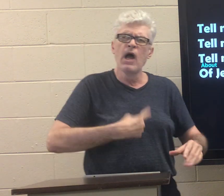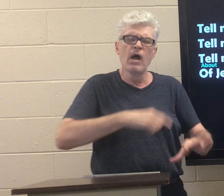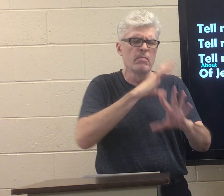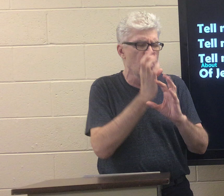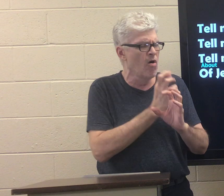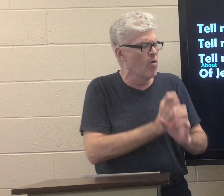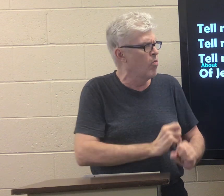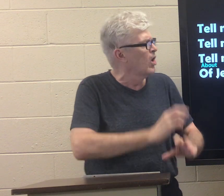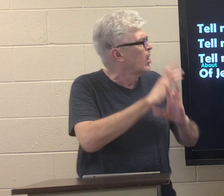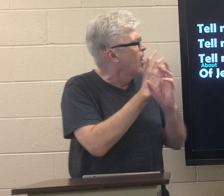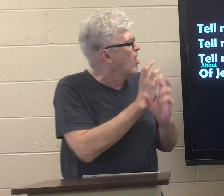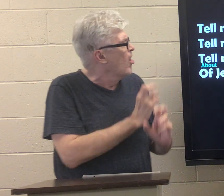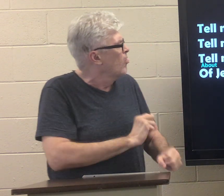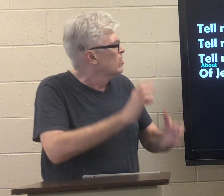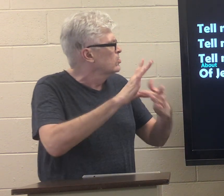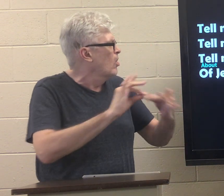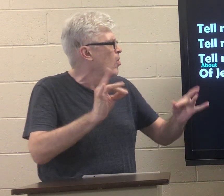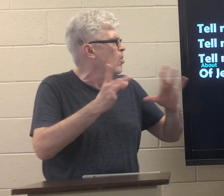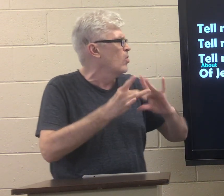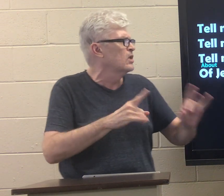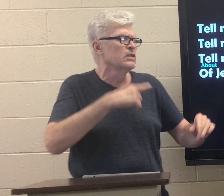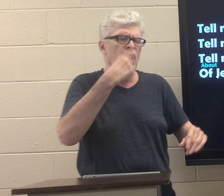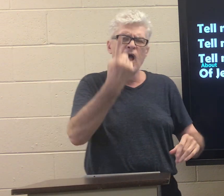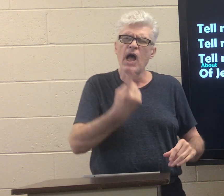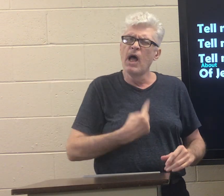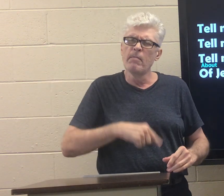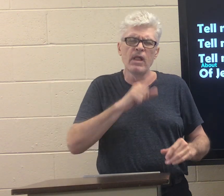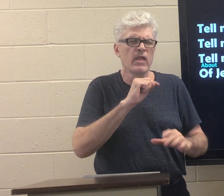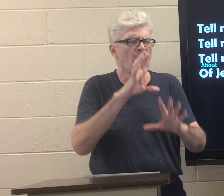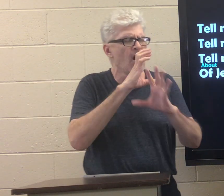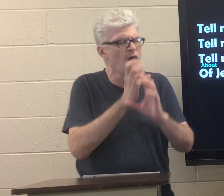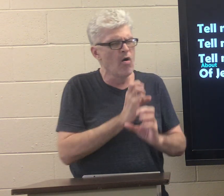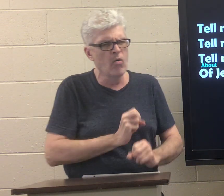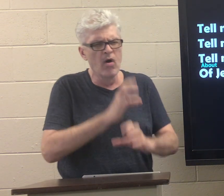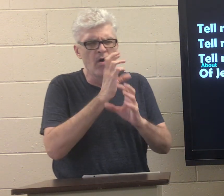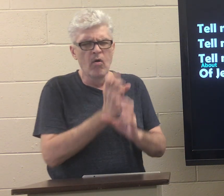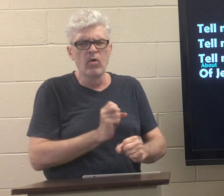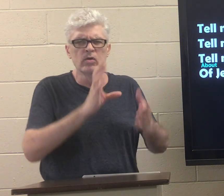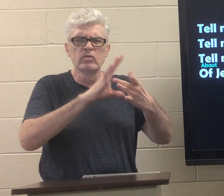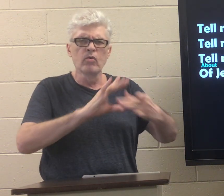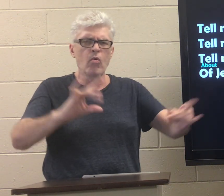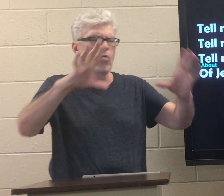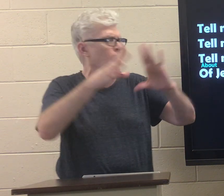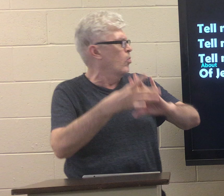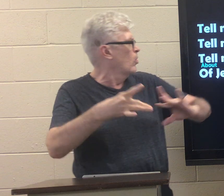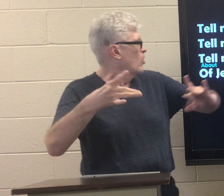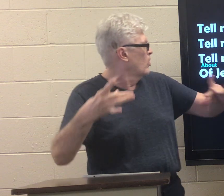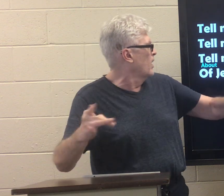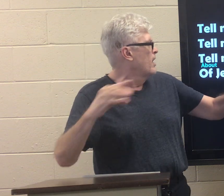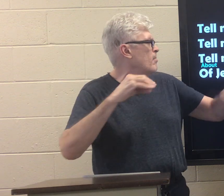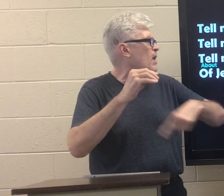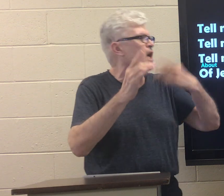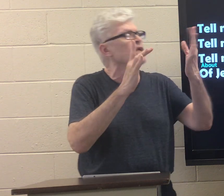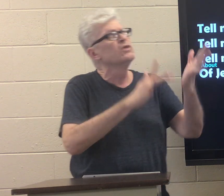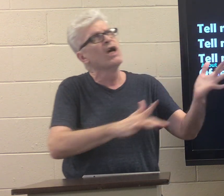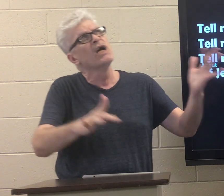Tell me the old, old story. Tell me the old, old story of Jesus